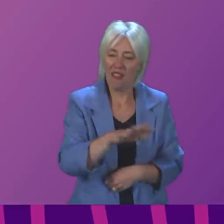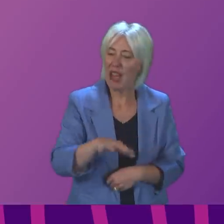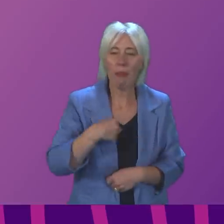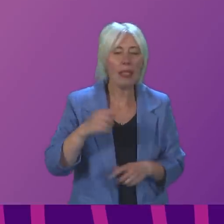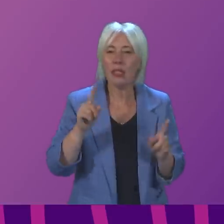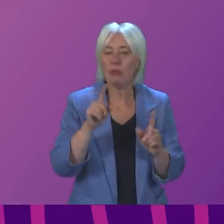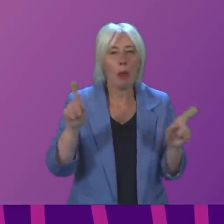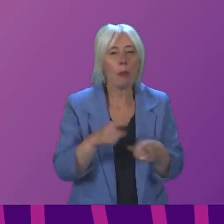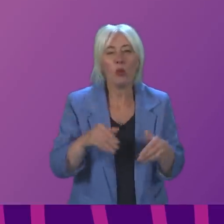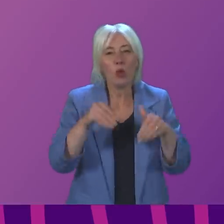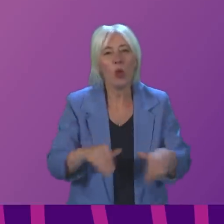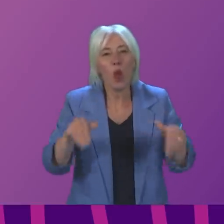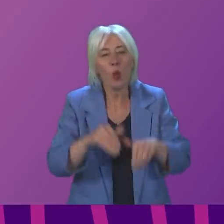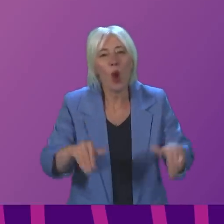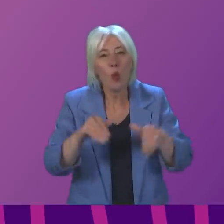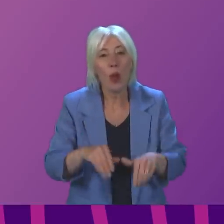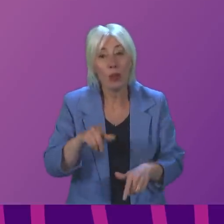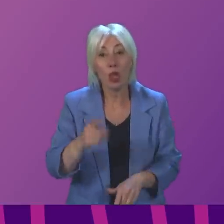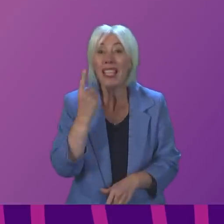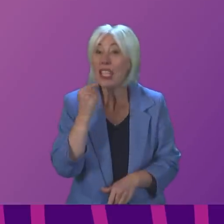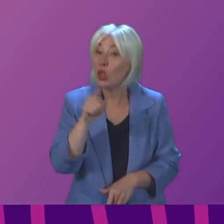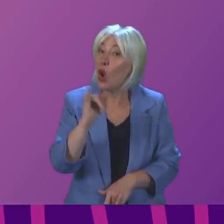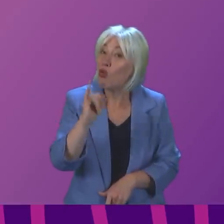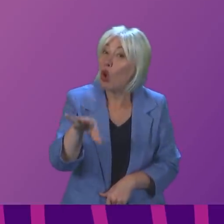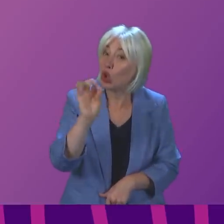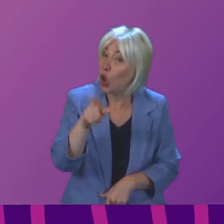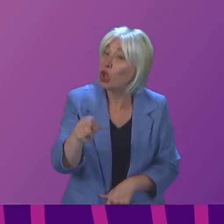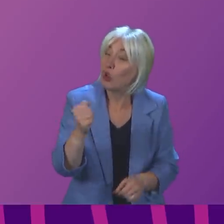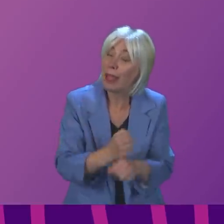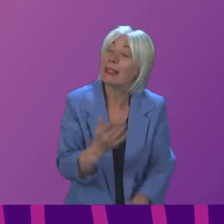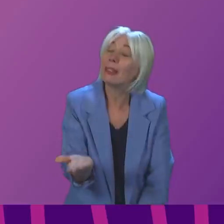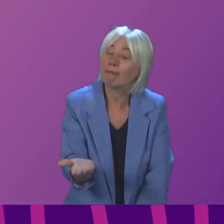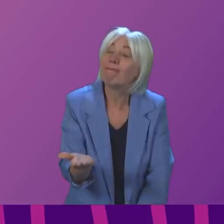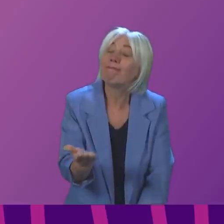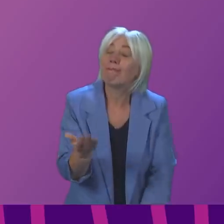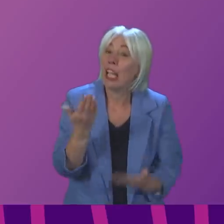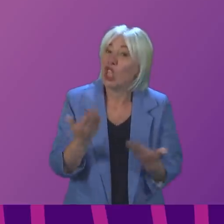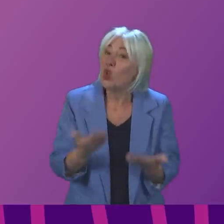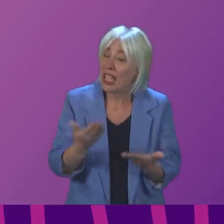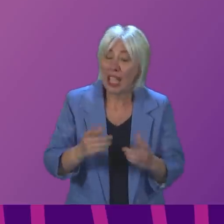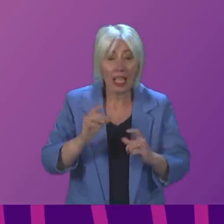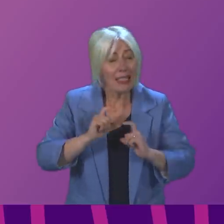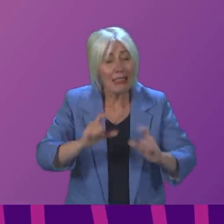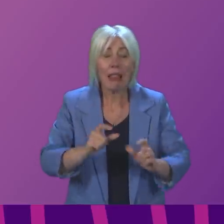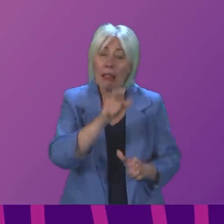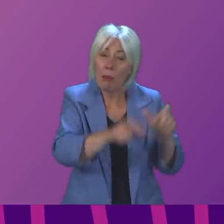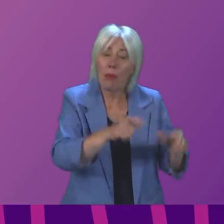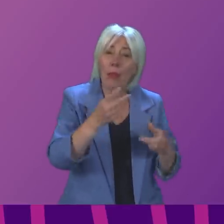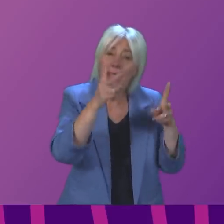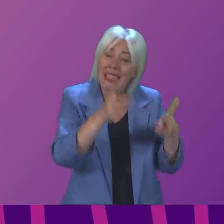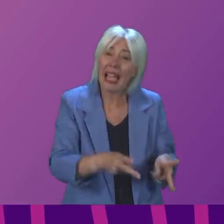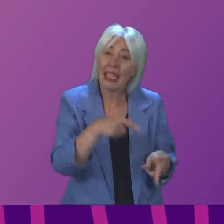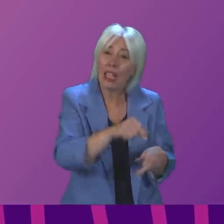that long. You made the wrong choice yesterday. And as we have heard today, there are still patients dying in the hospital after